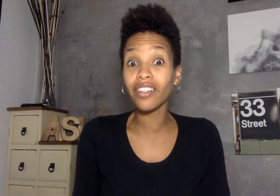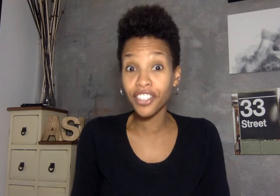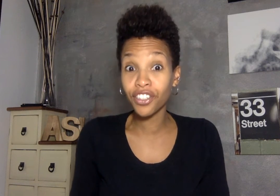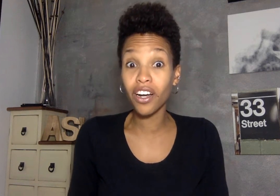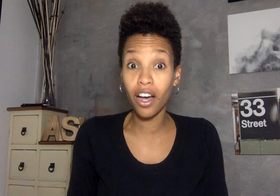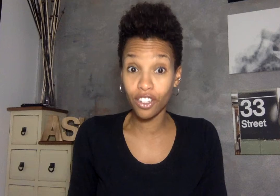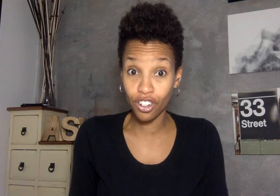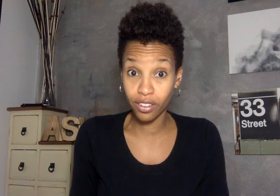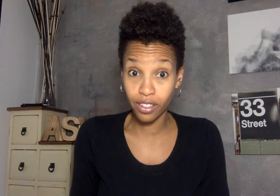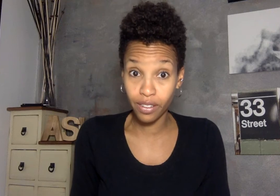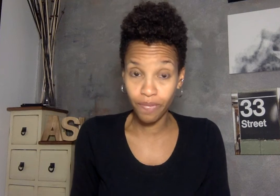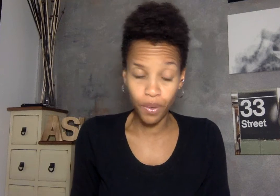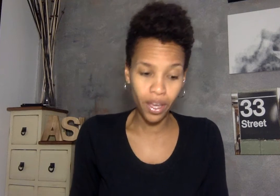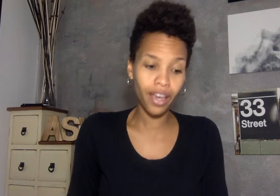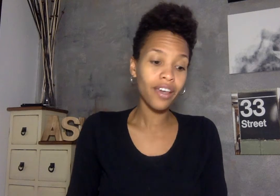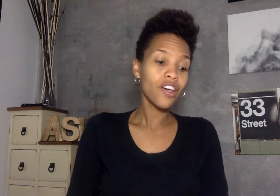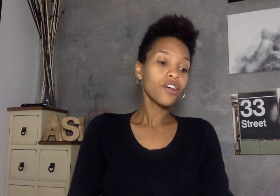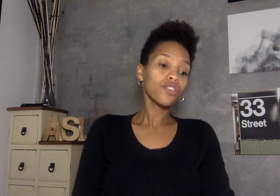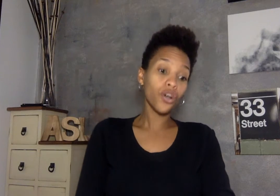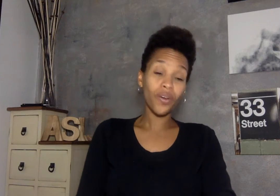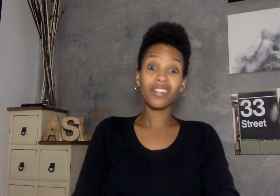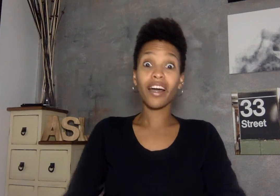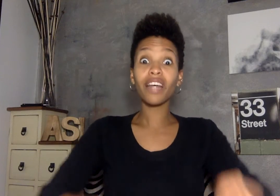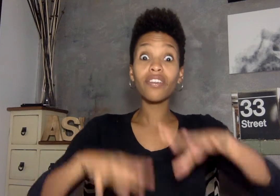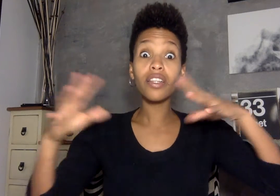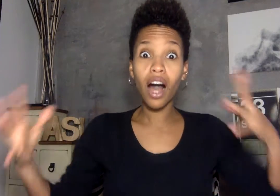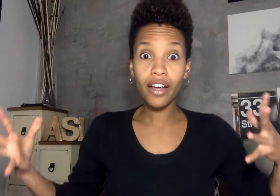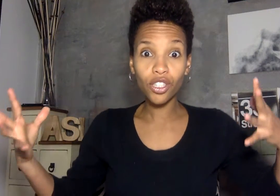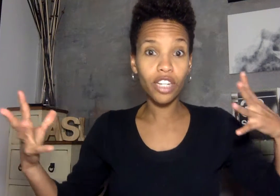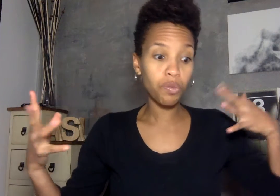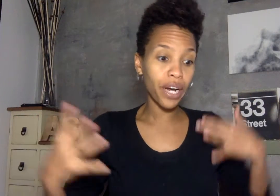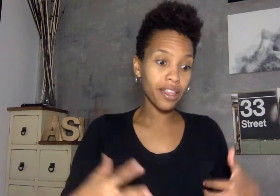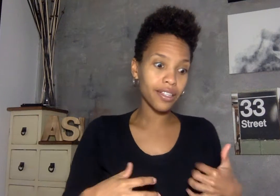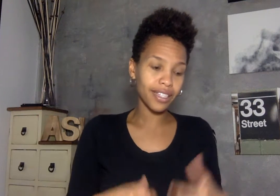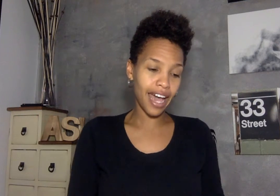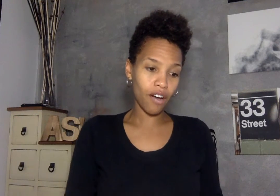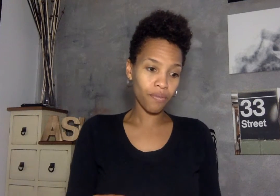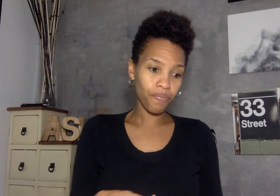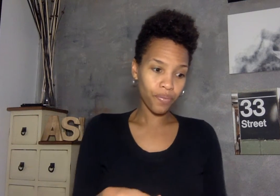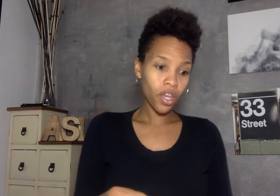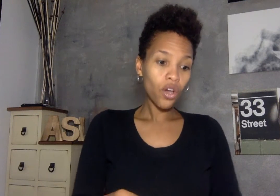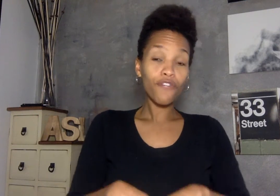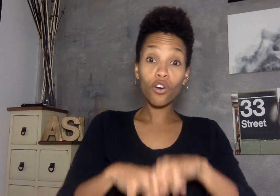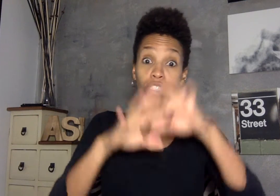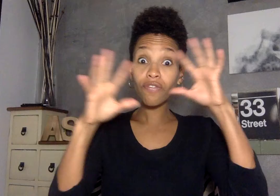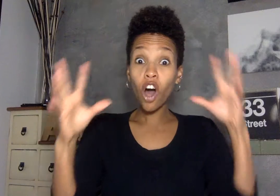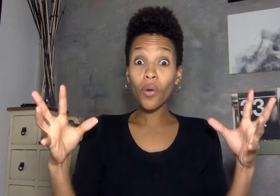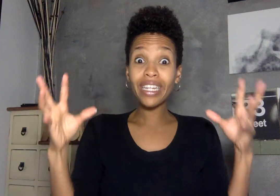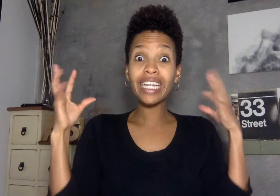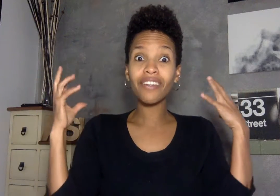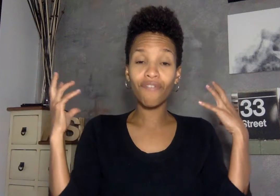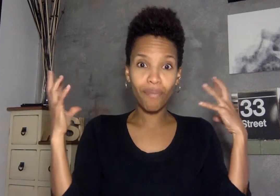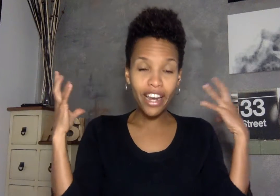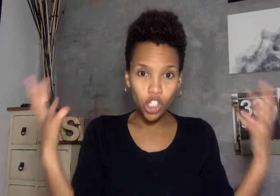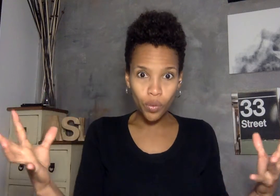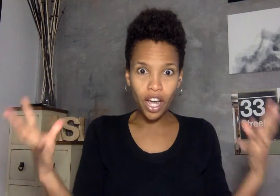clear conscience okay so that's kind of a lot so let's break this down first of all we need to make sure we